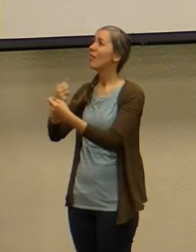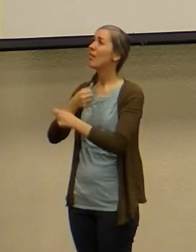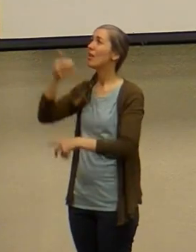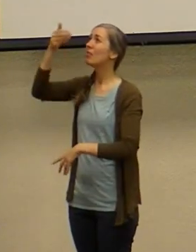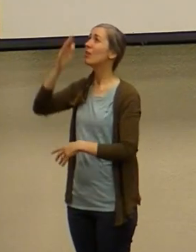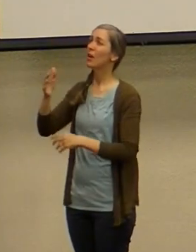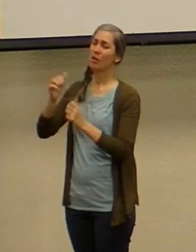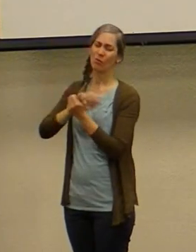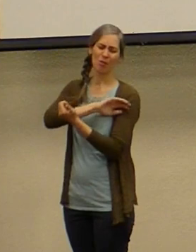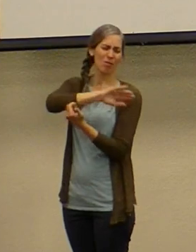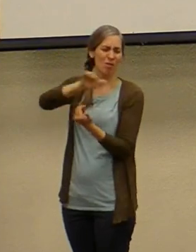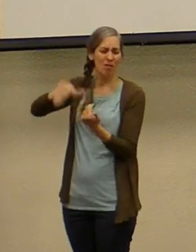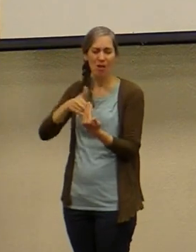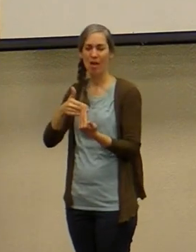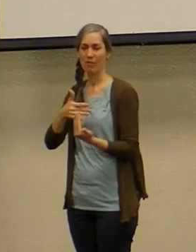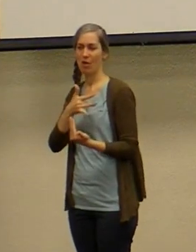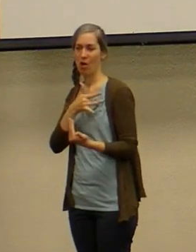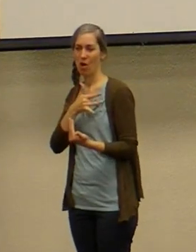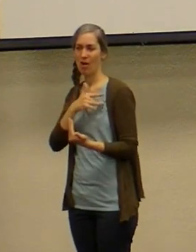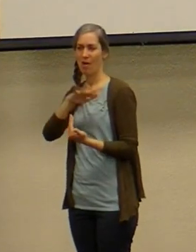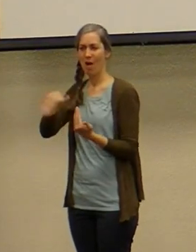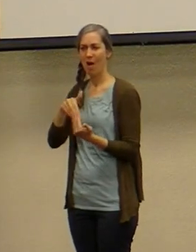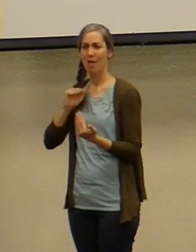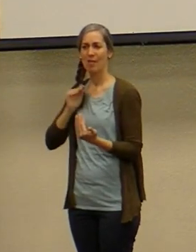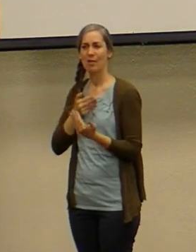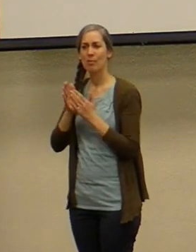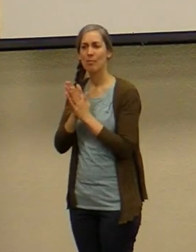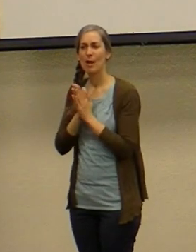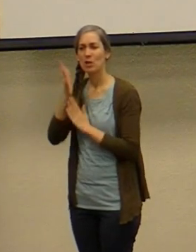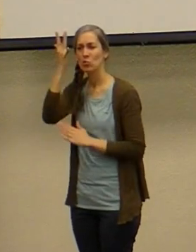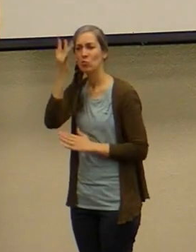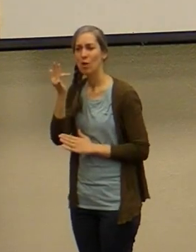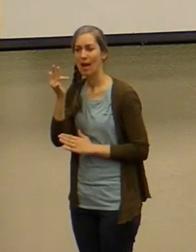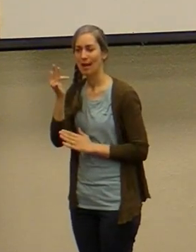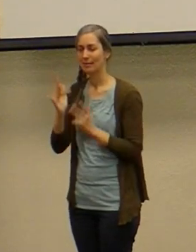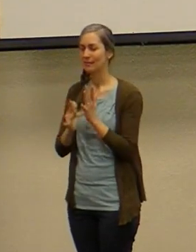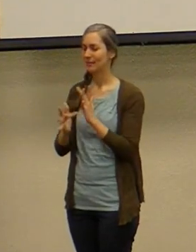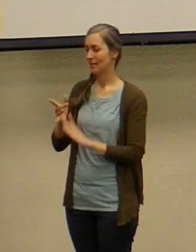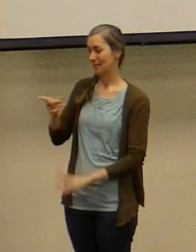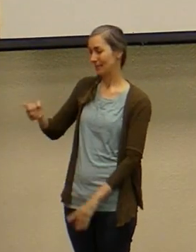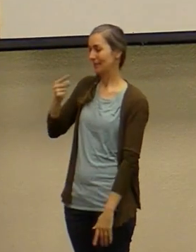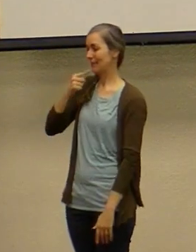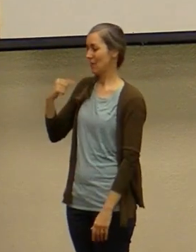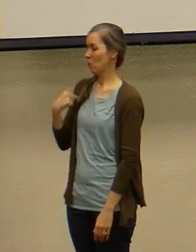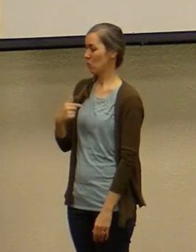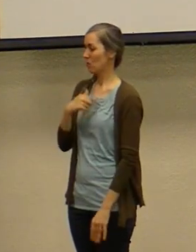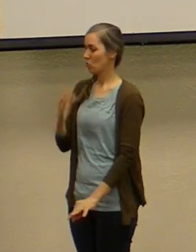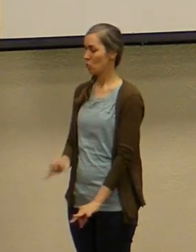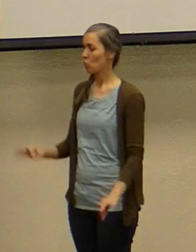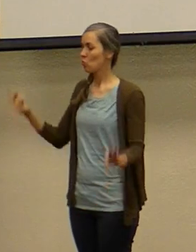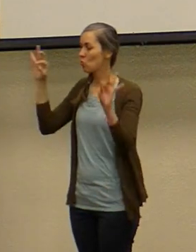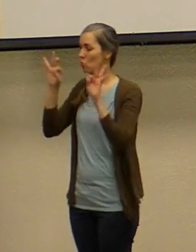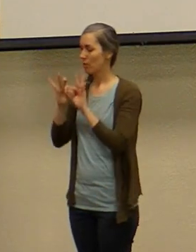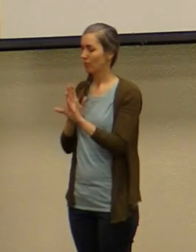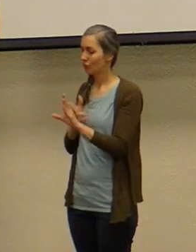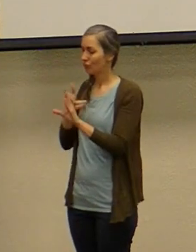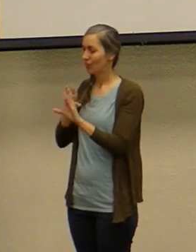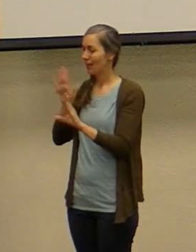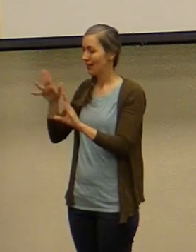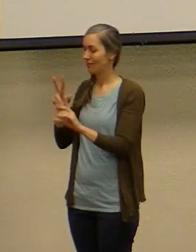with all of our heart with all of our passion because Jesus counts us worthy to participate in his vision